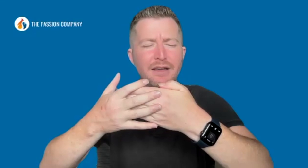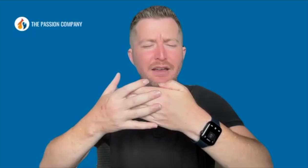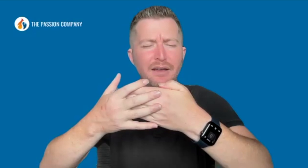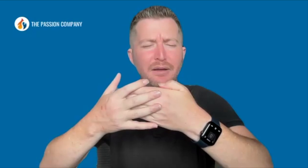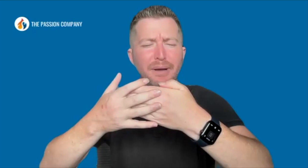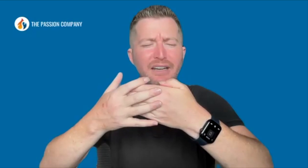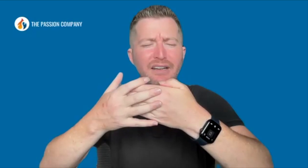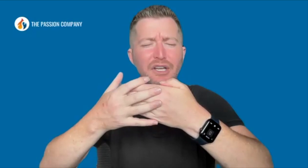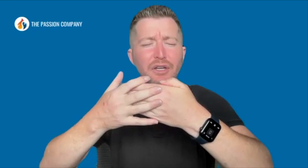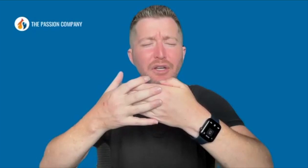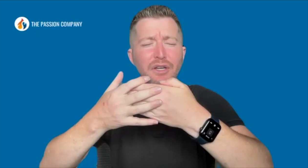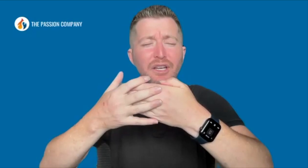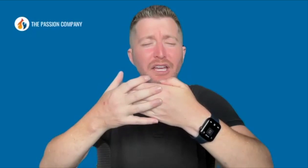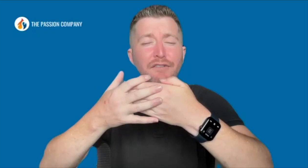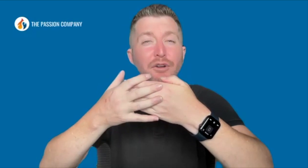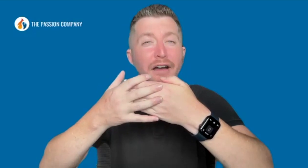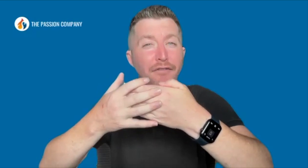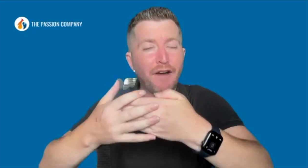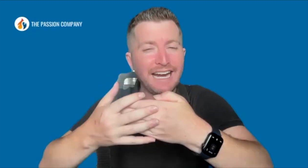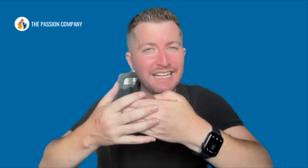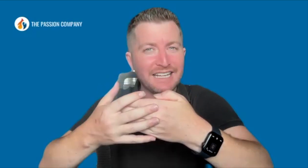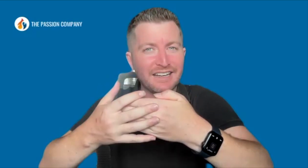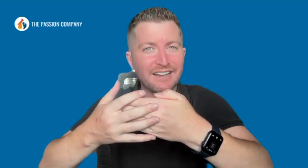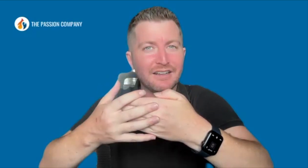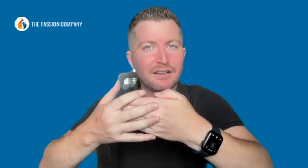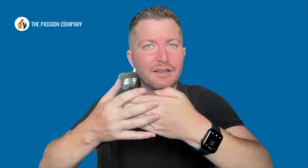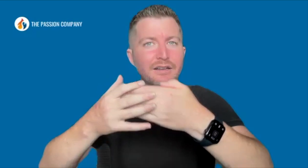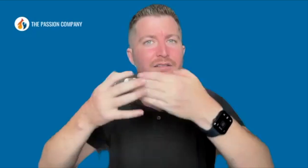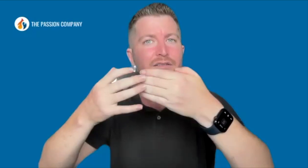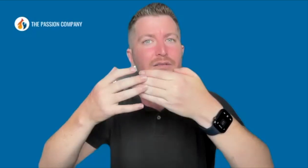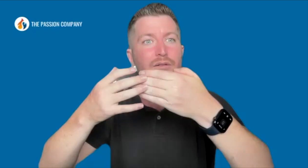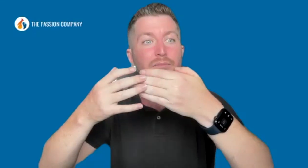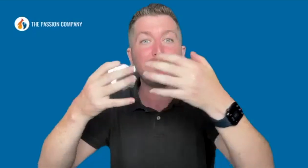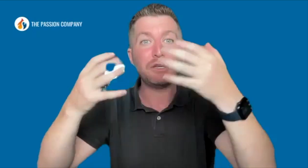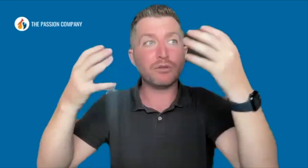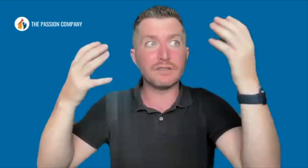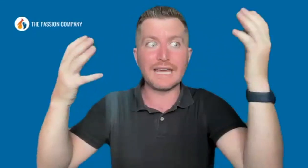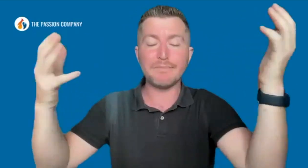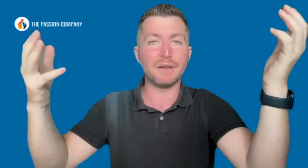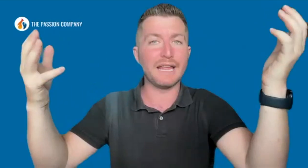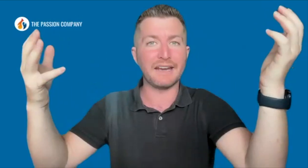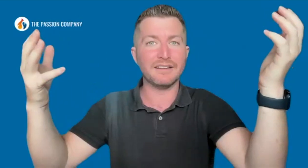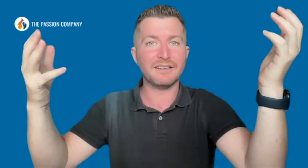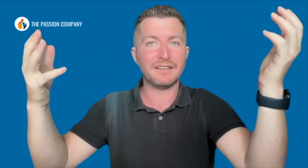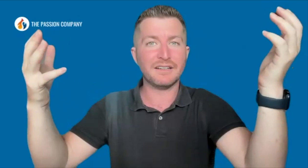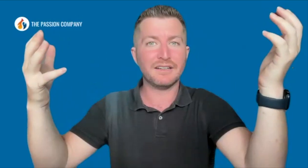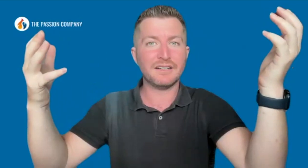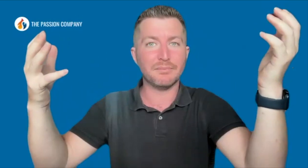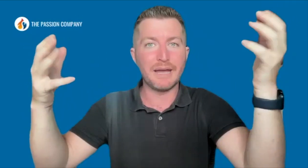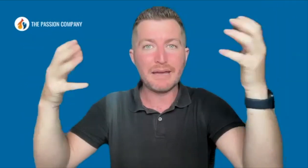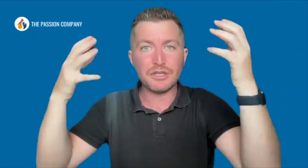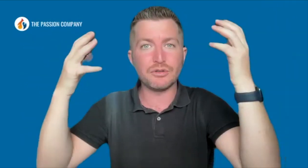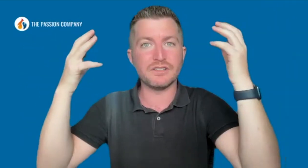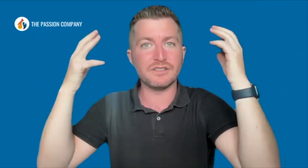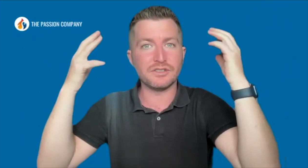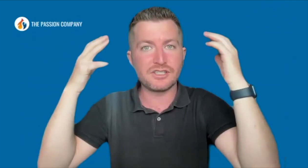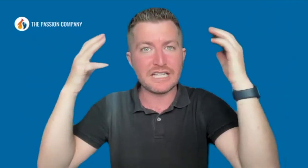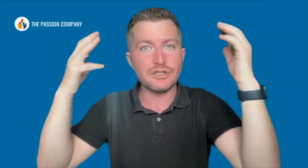But if you're not fighting it, maybe you can game plan. Maybe you can see new